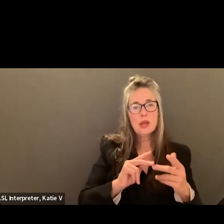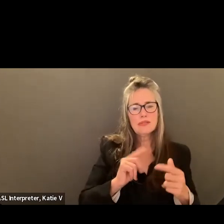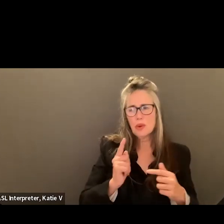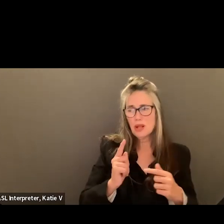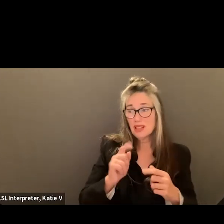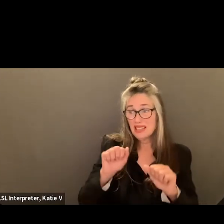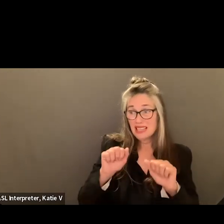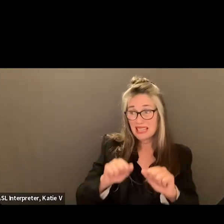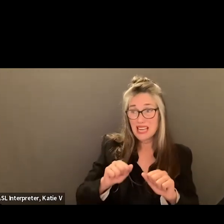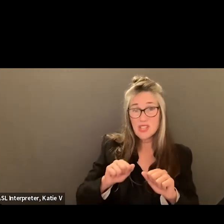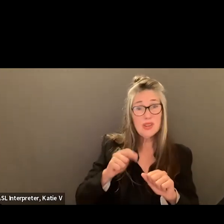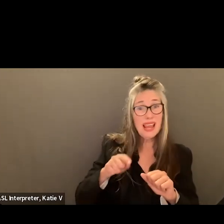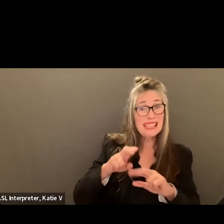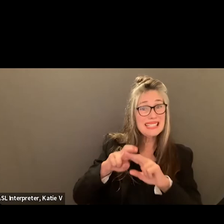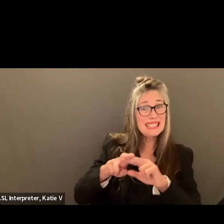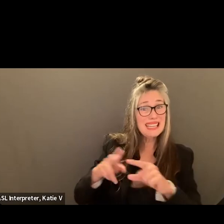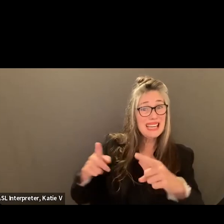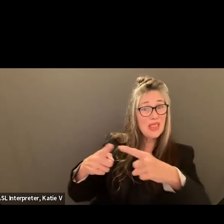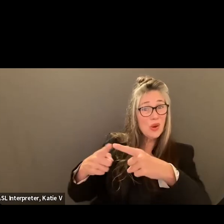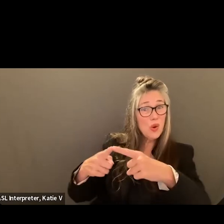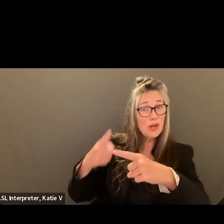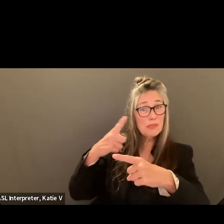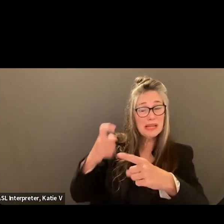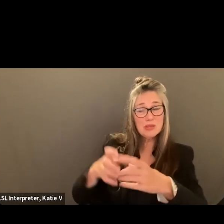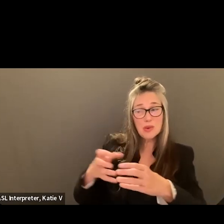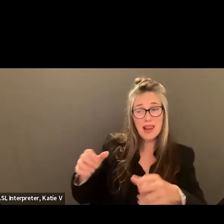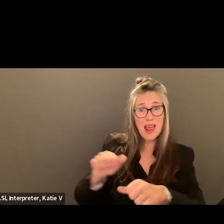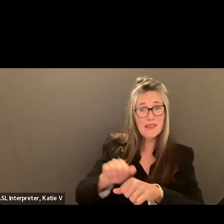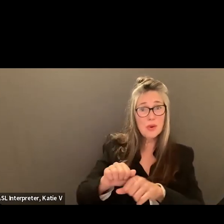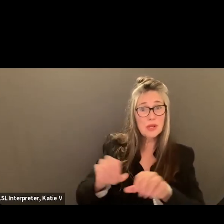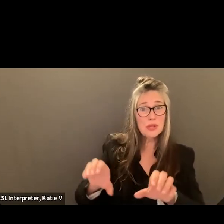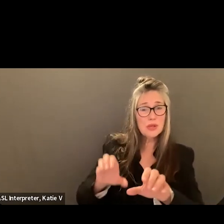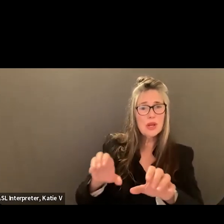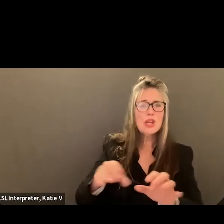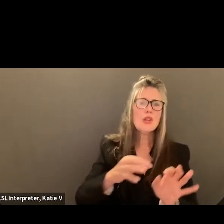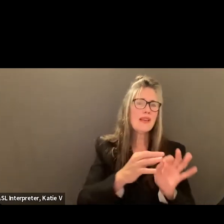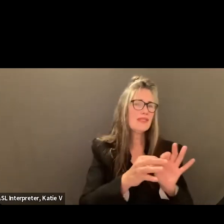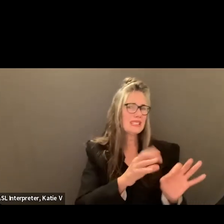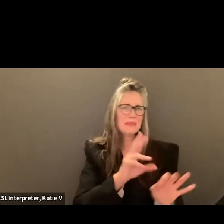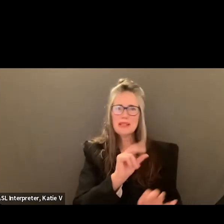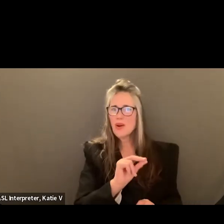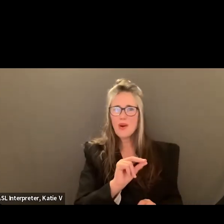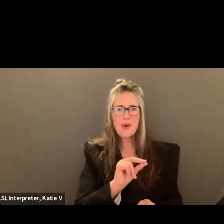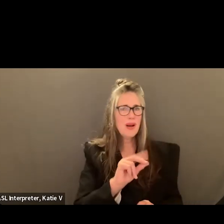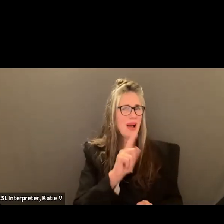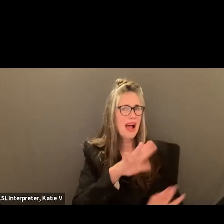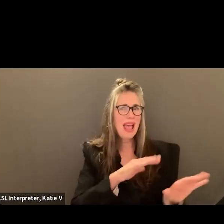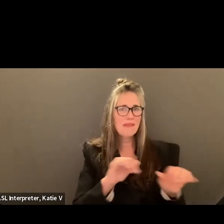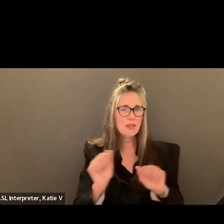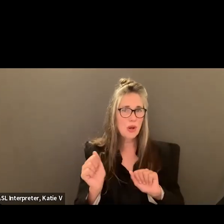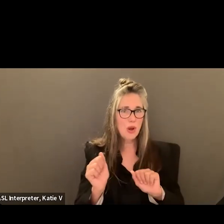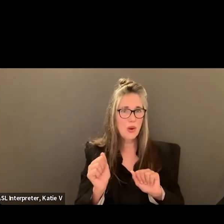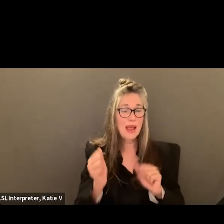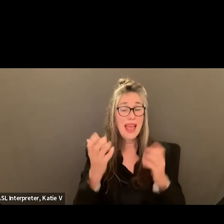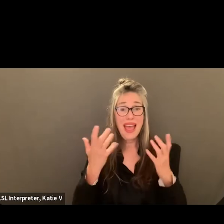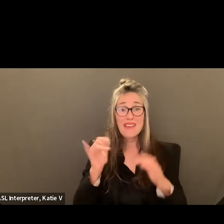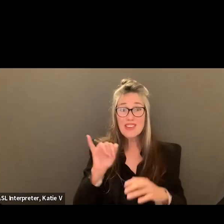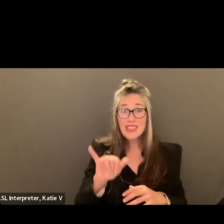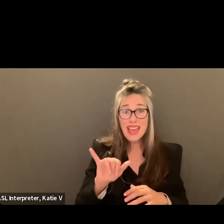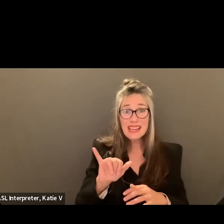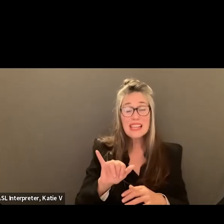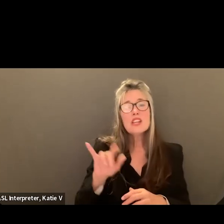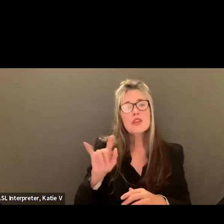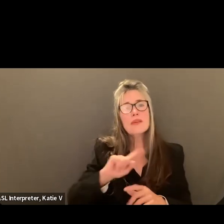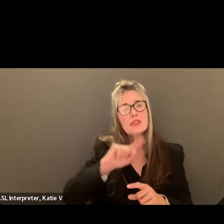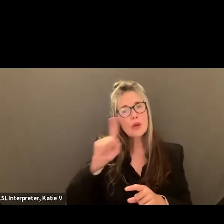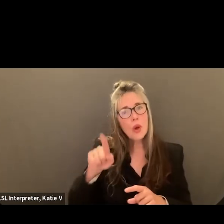okay, well, can you like stay in the corner of the classroom because we have a lot of like work to do today. And then you have to like explain, no, I really need to go. And then after that, they'll say, do you need to go